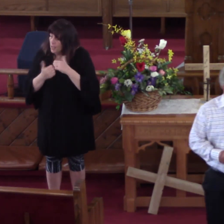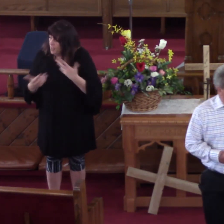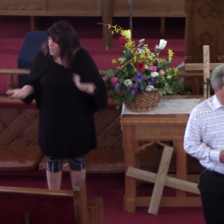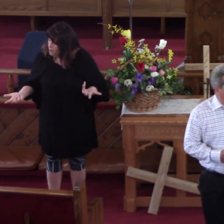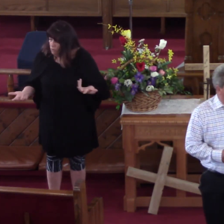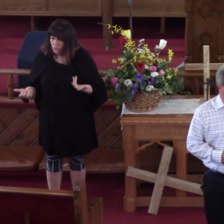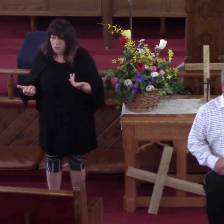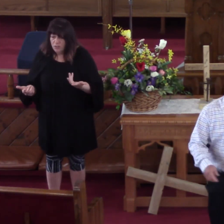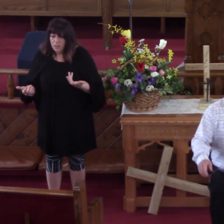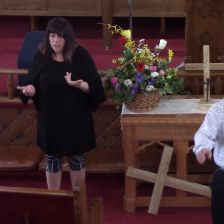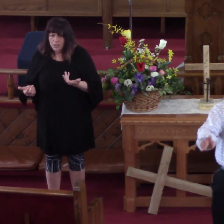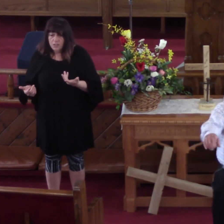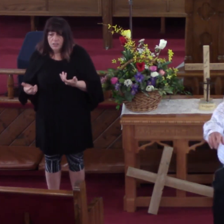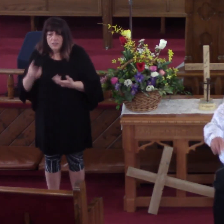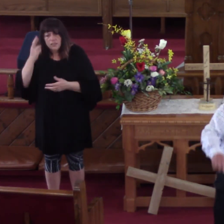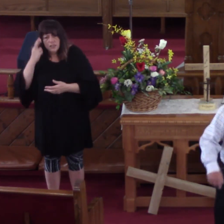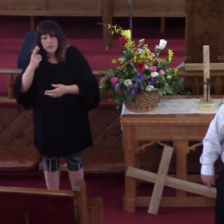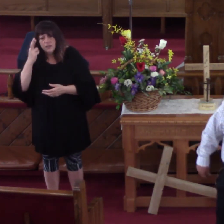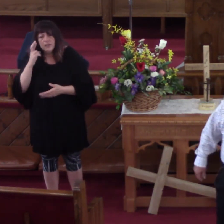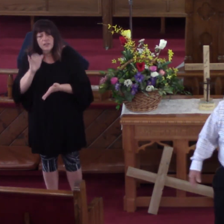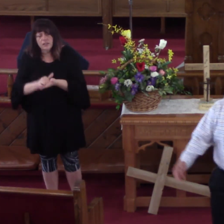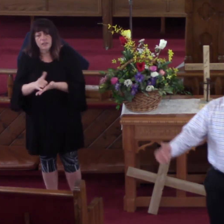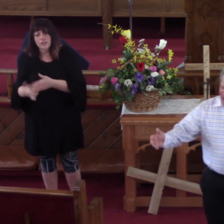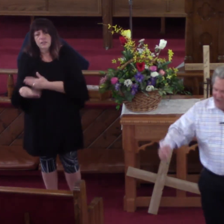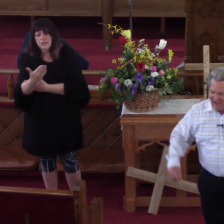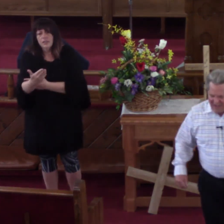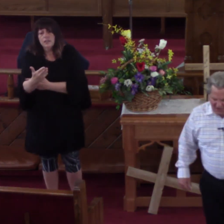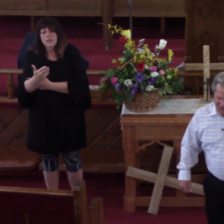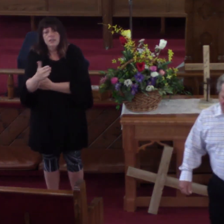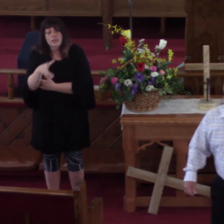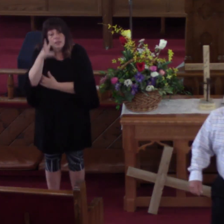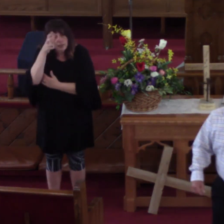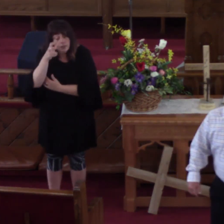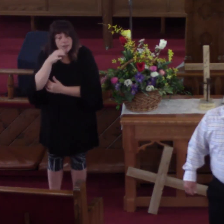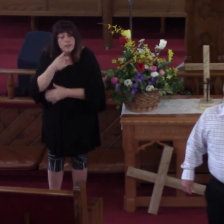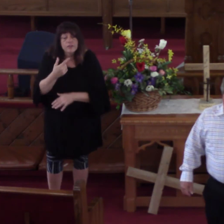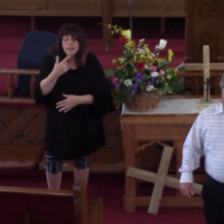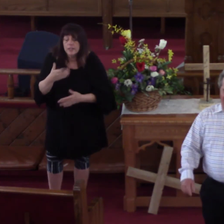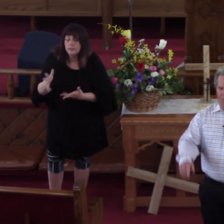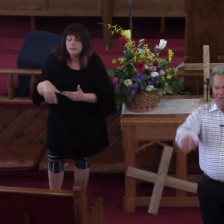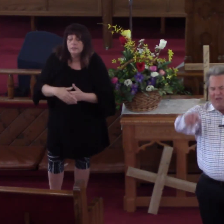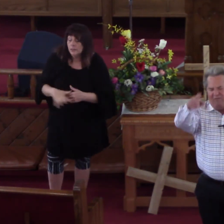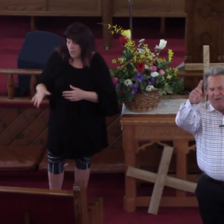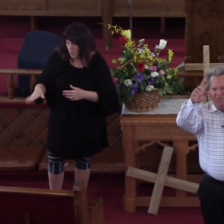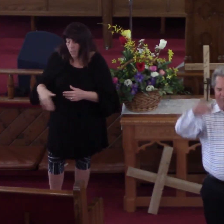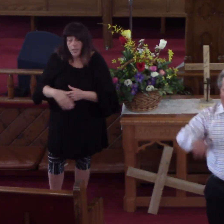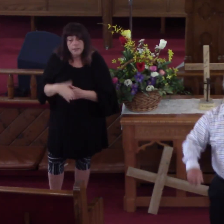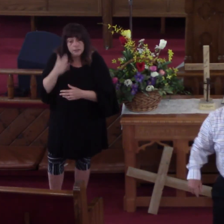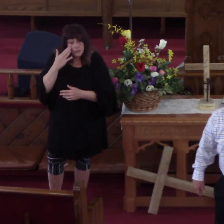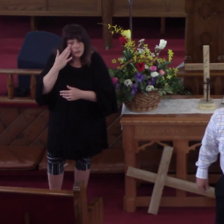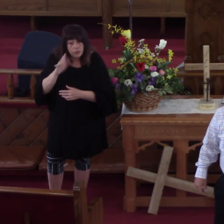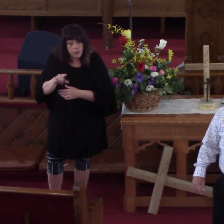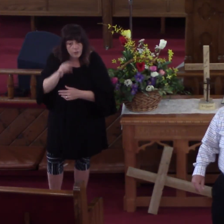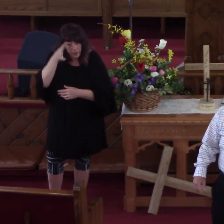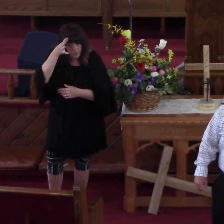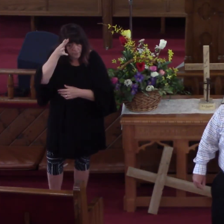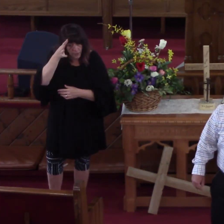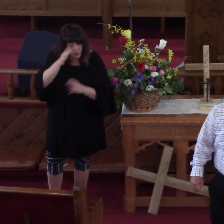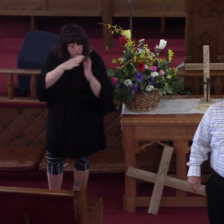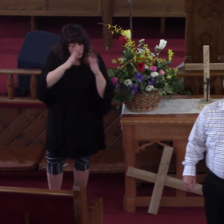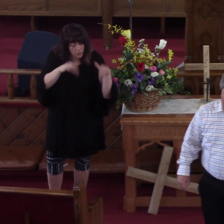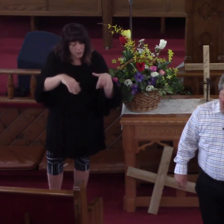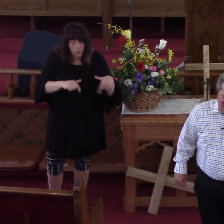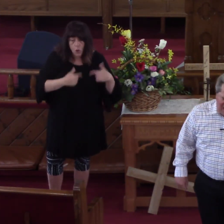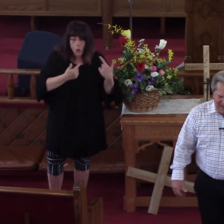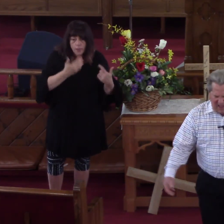I believe that that was pointed out to him. Say, did you know that in Father's house of the good